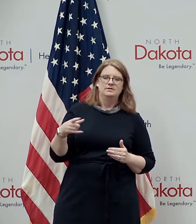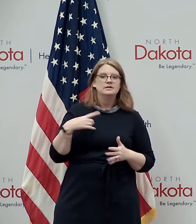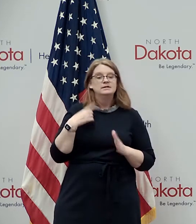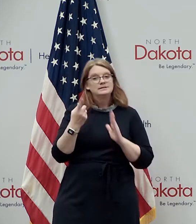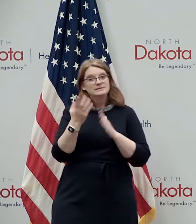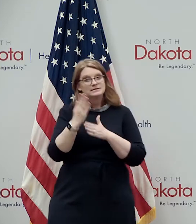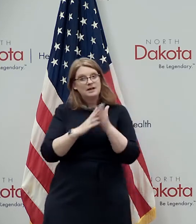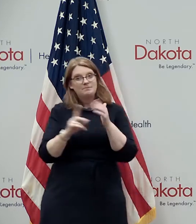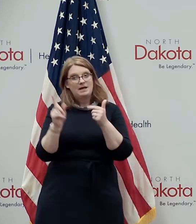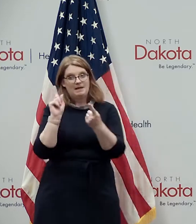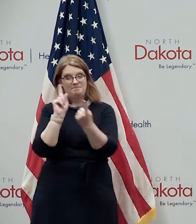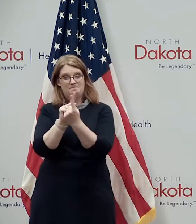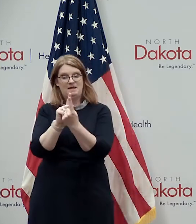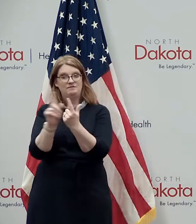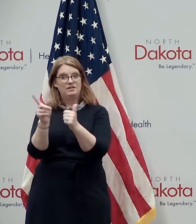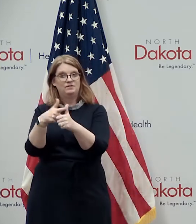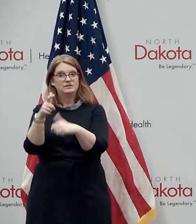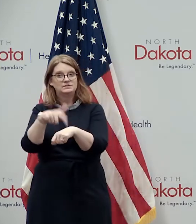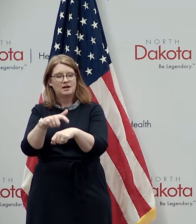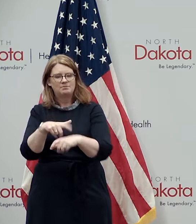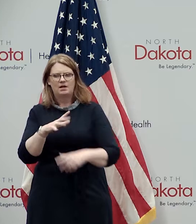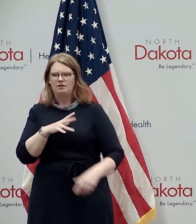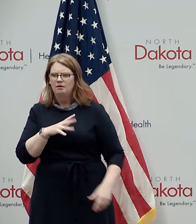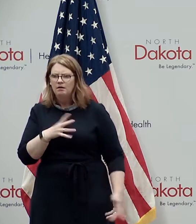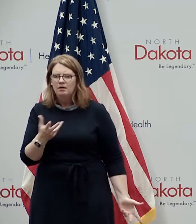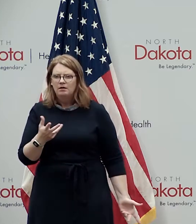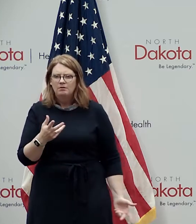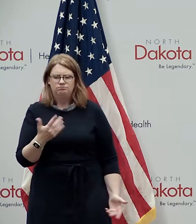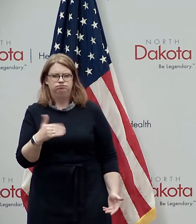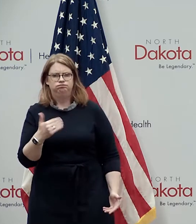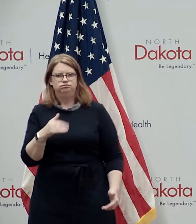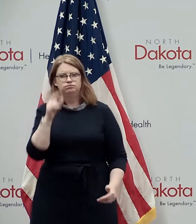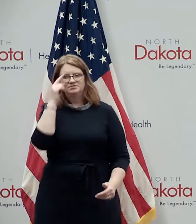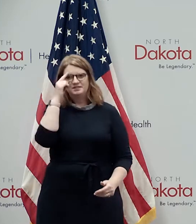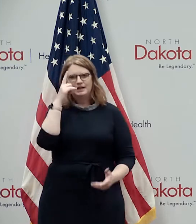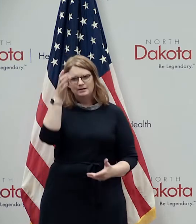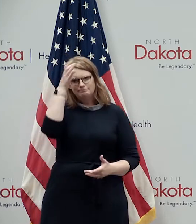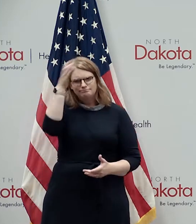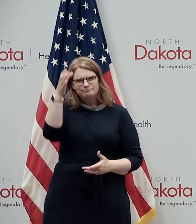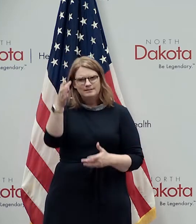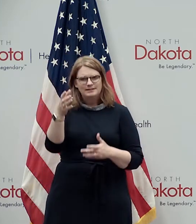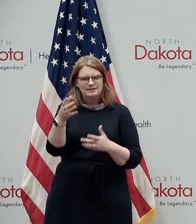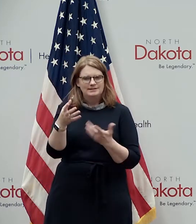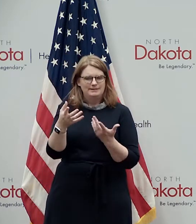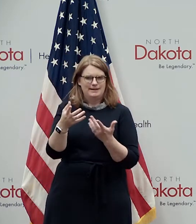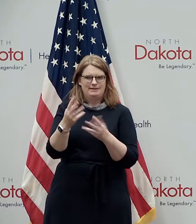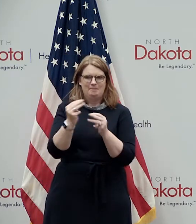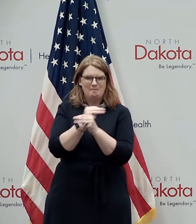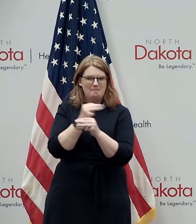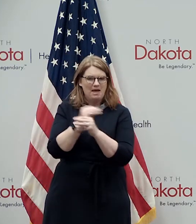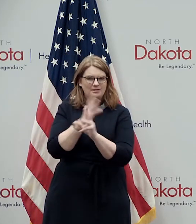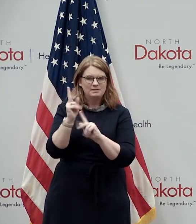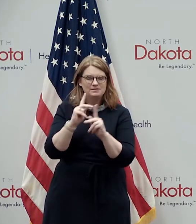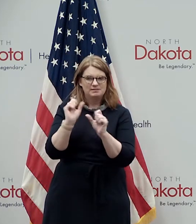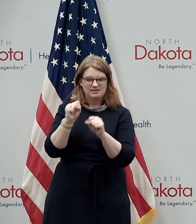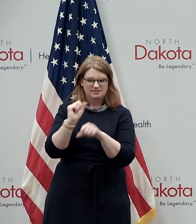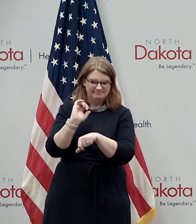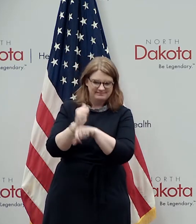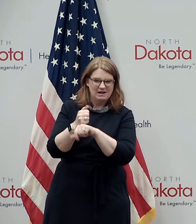first time in this pandemic and i didn't realize that we had wicked smart math guys that could do modeling